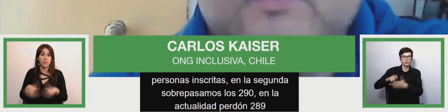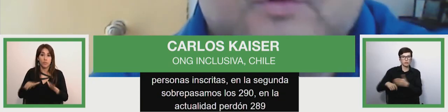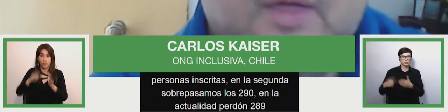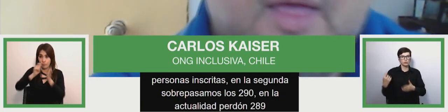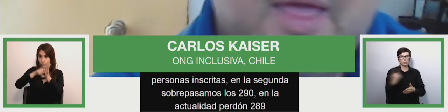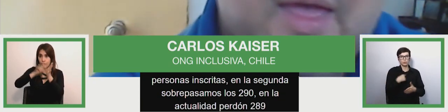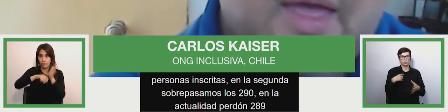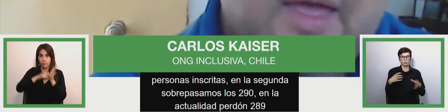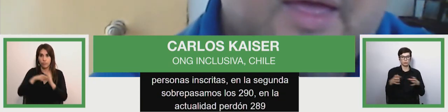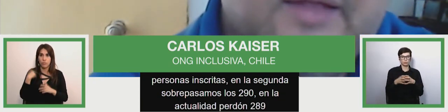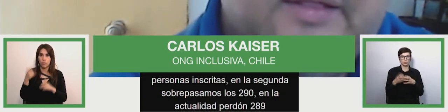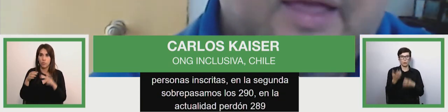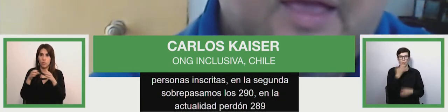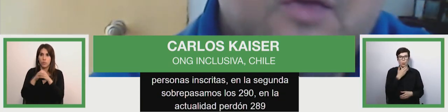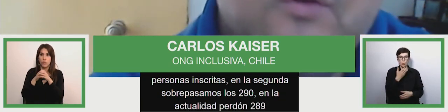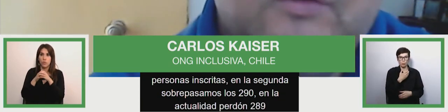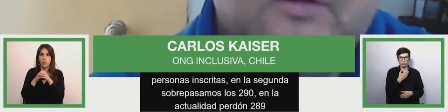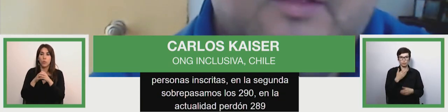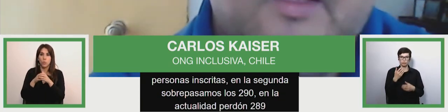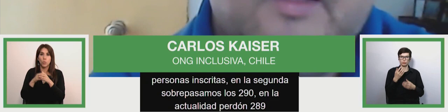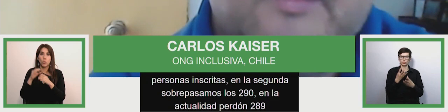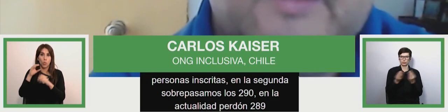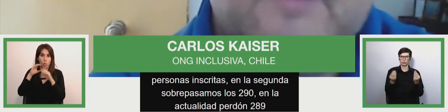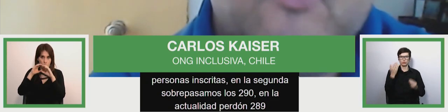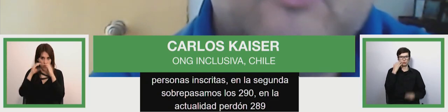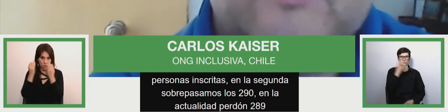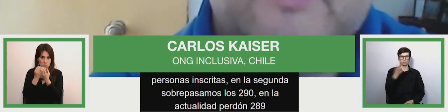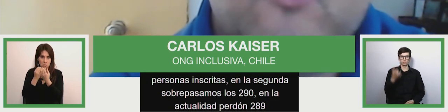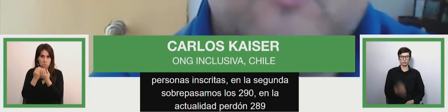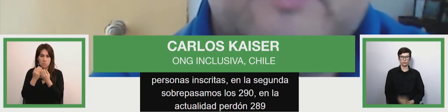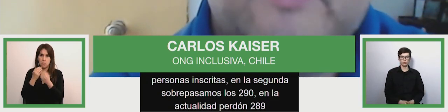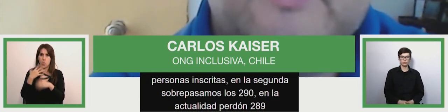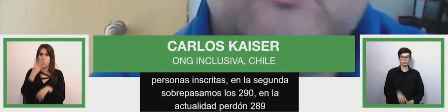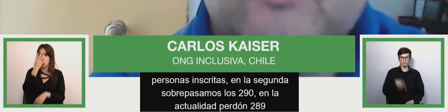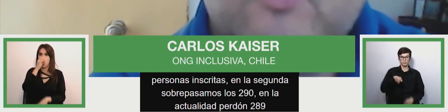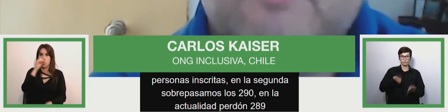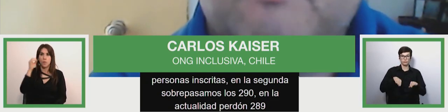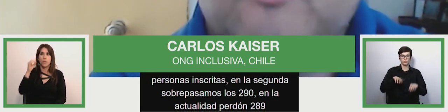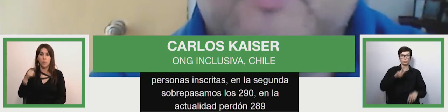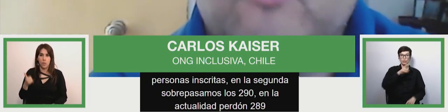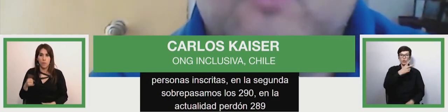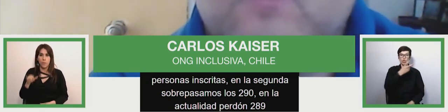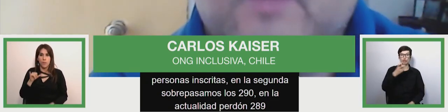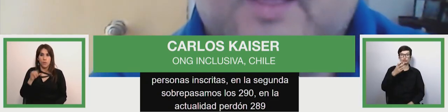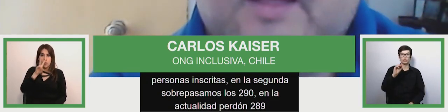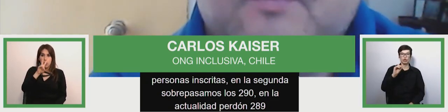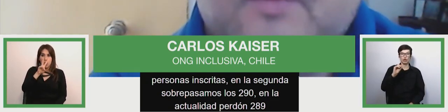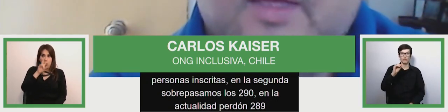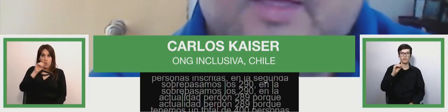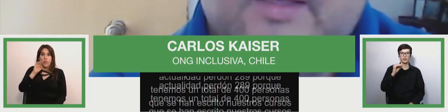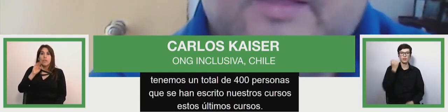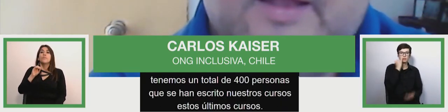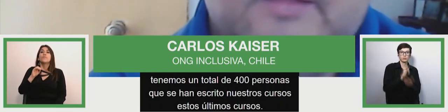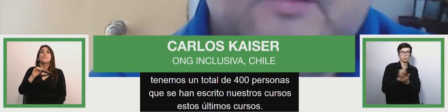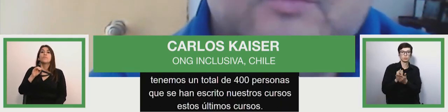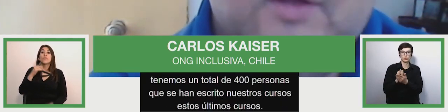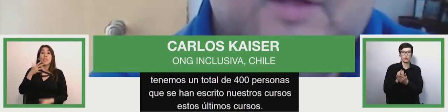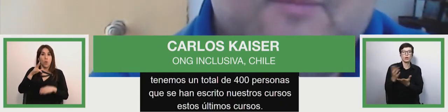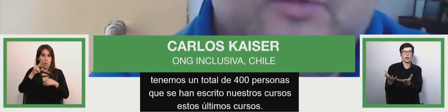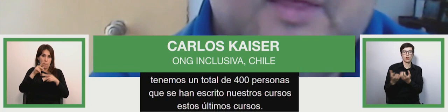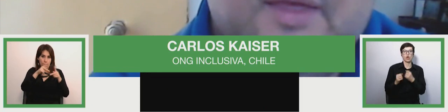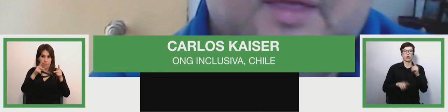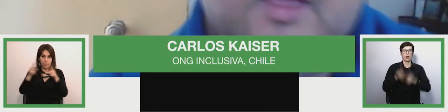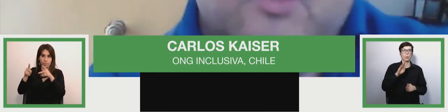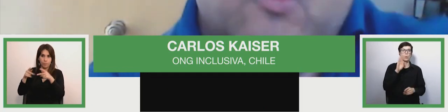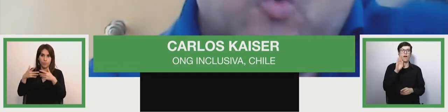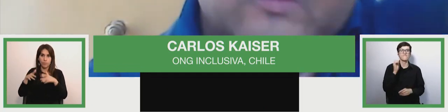county 289 because we have a total of 490 people who have enrolled